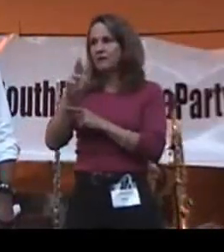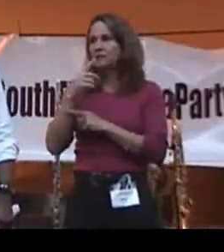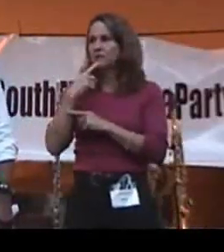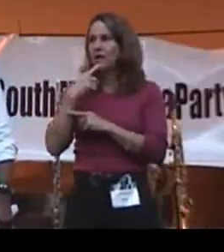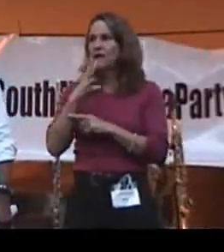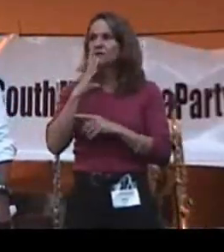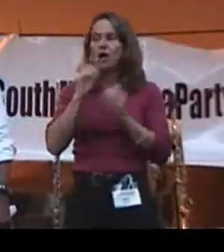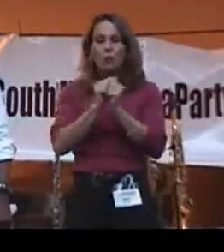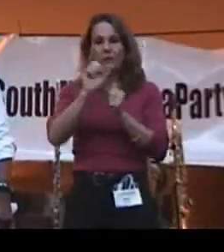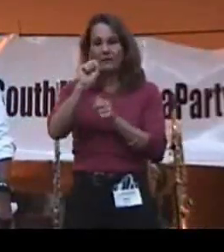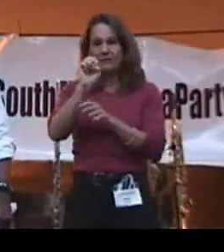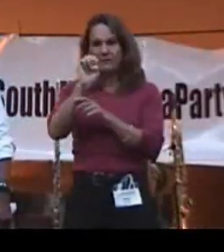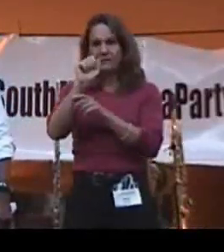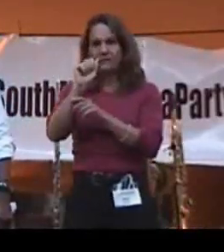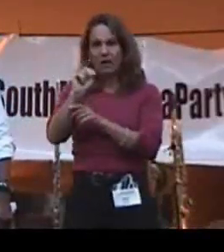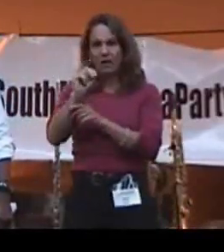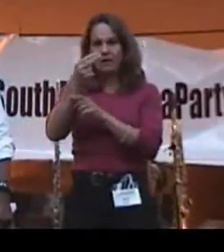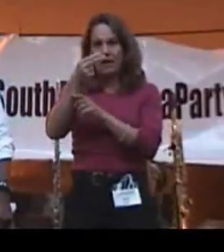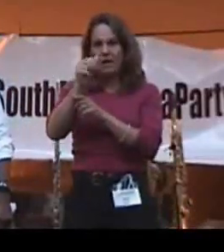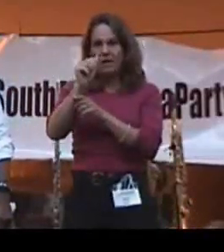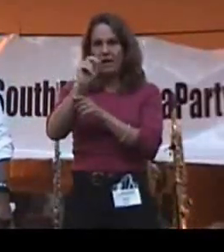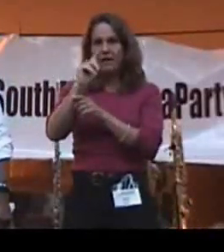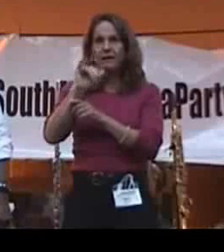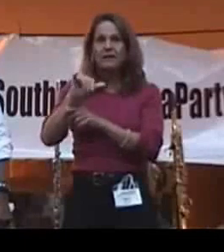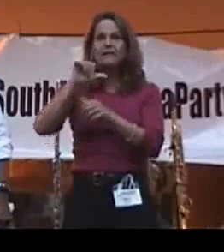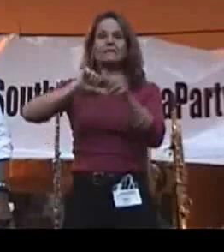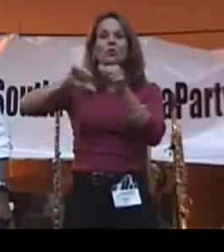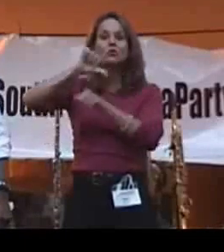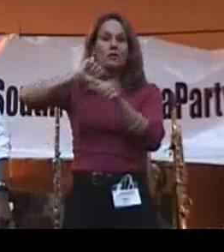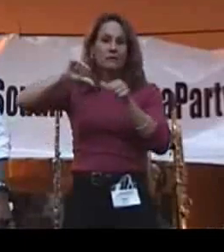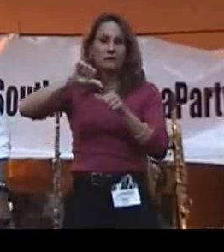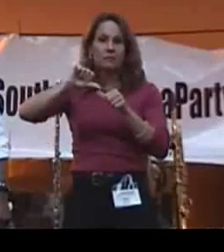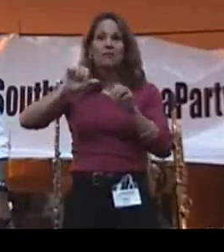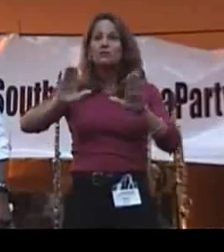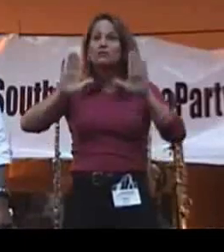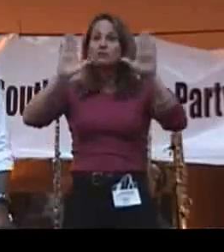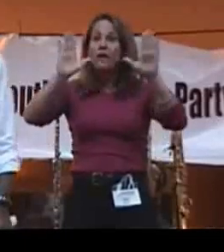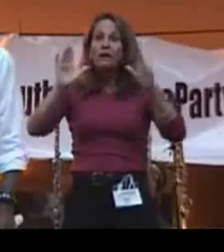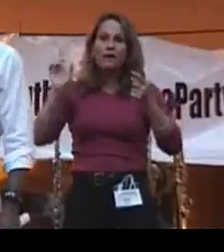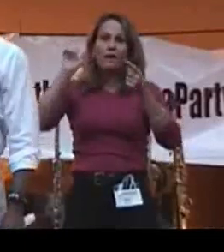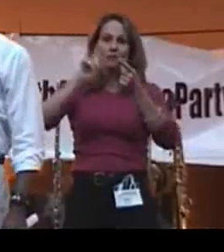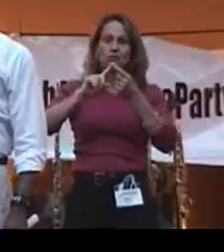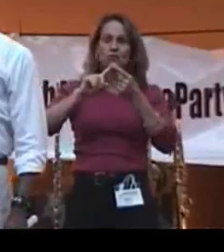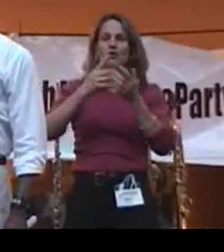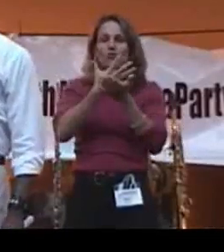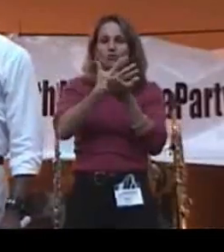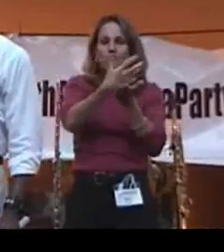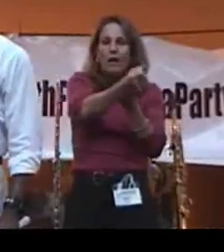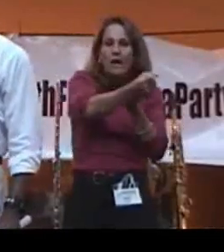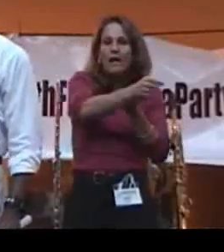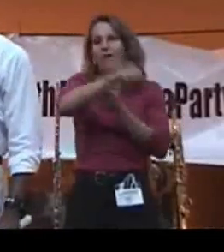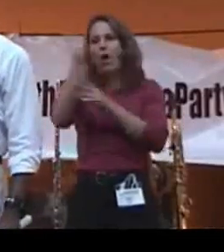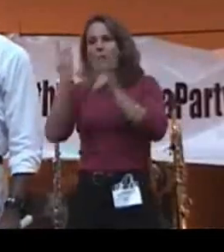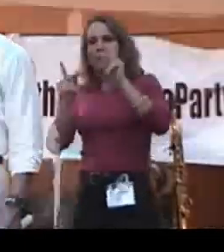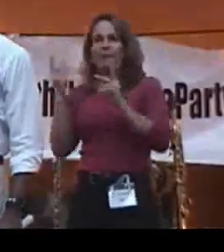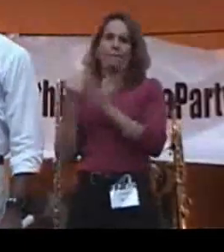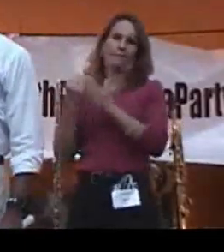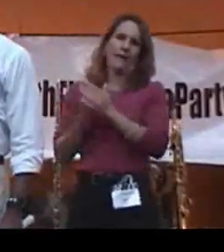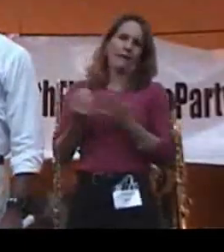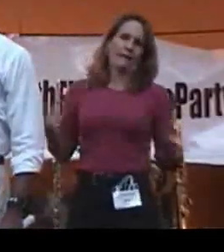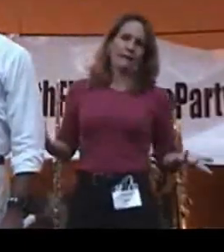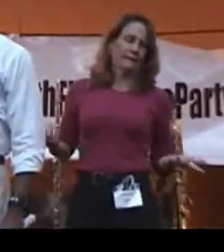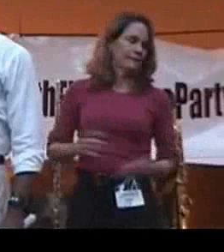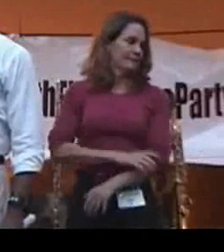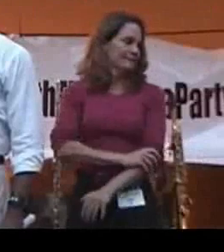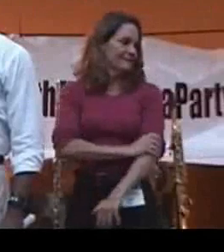when I spoke with Sean Hannity. said it, socialism is great until you run out of other people's money. Thank you.